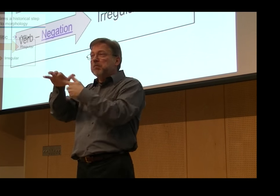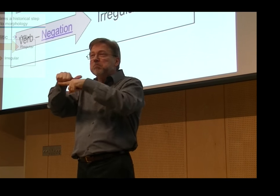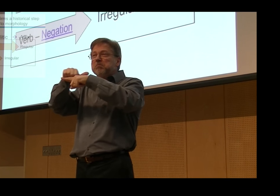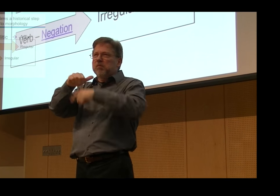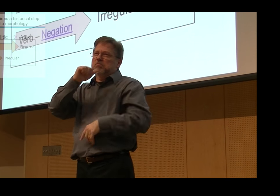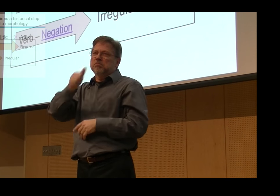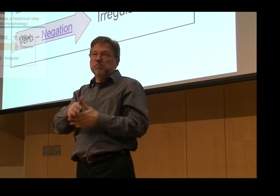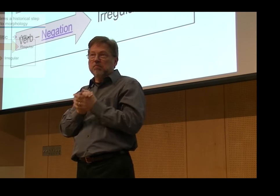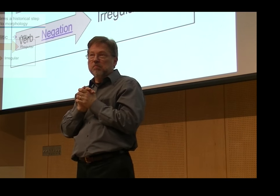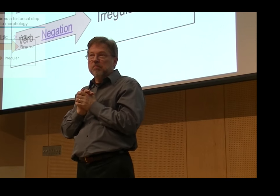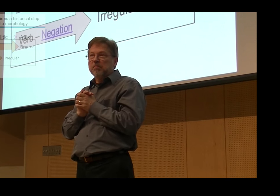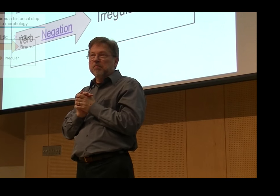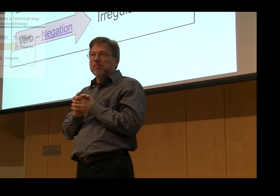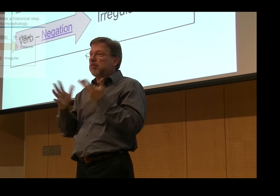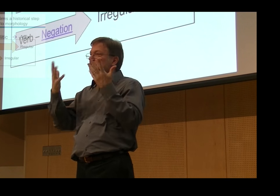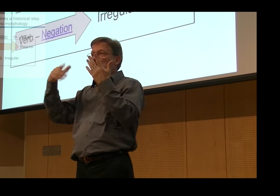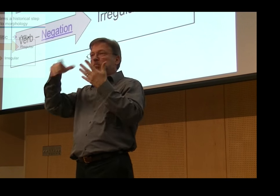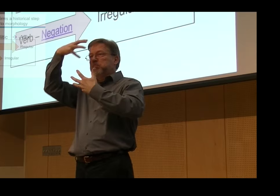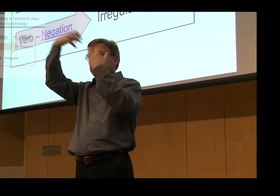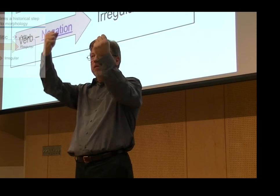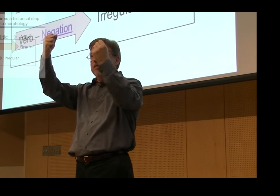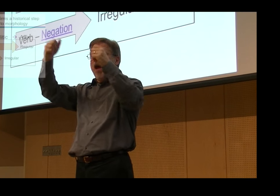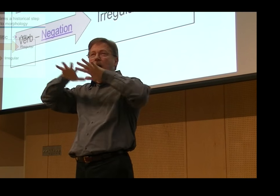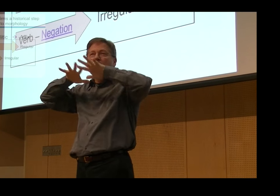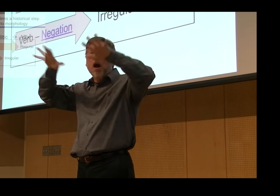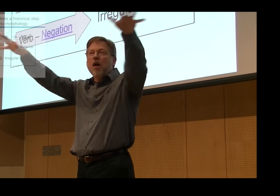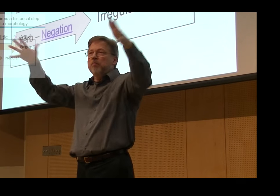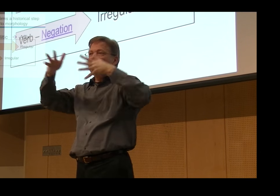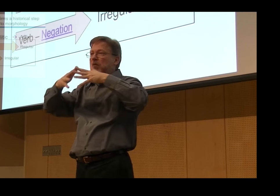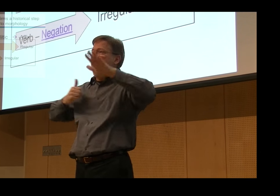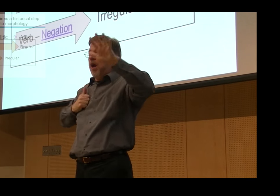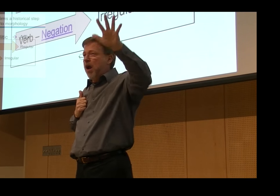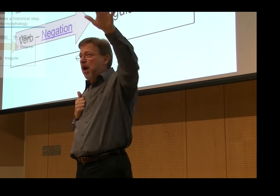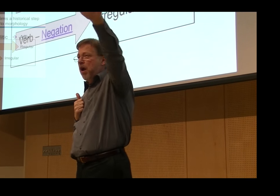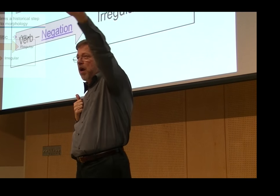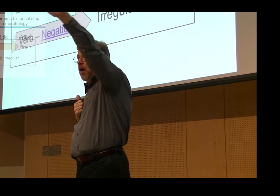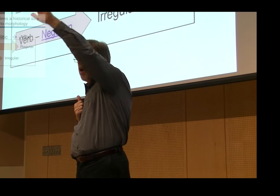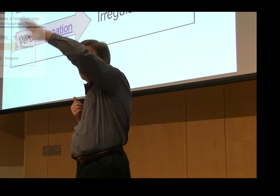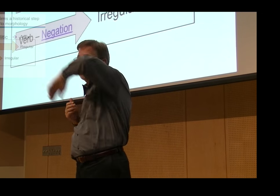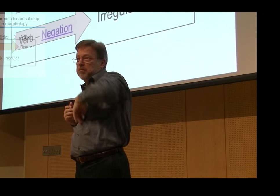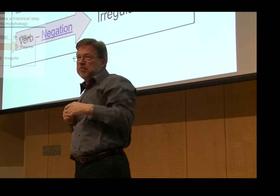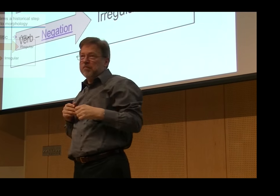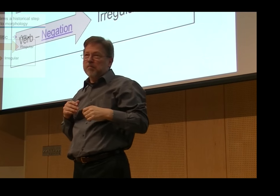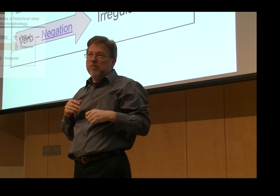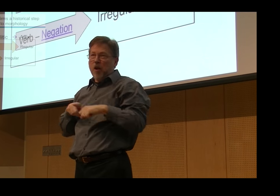recorded this way throughout history. And people just passed on. I mean,